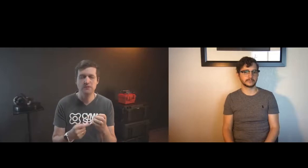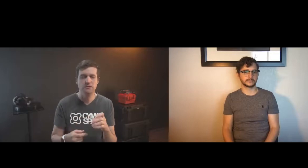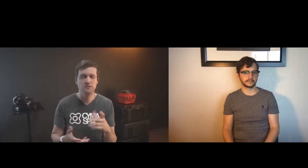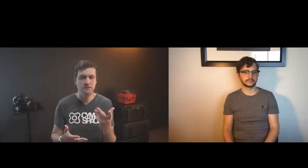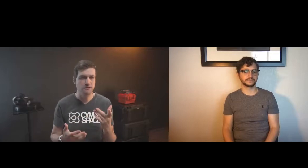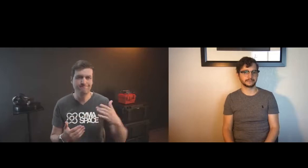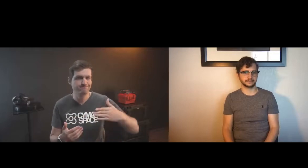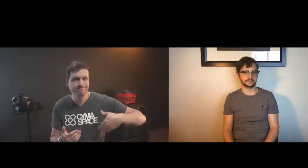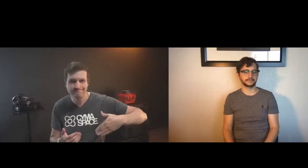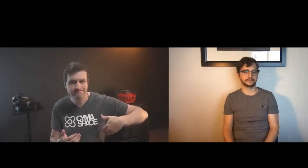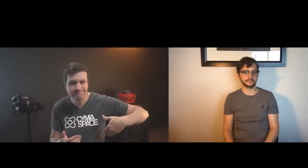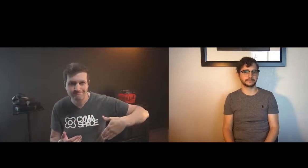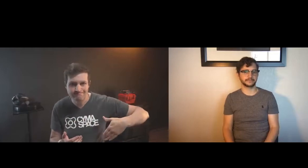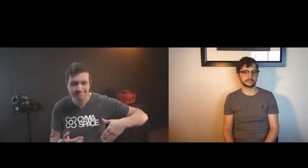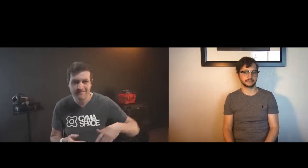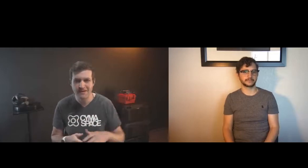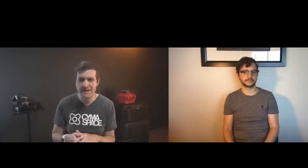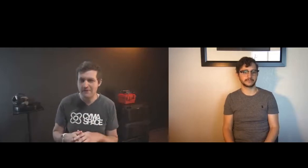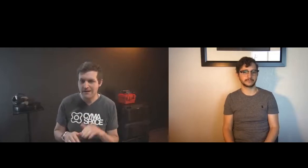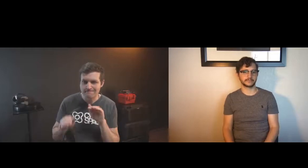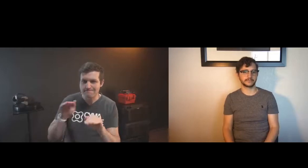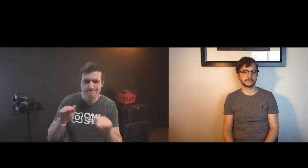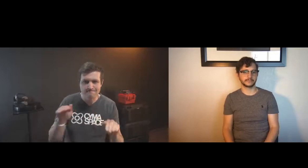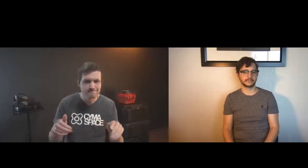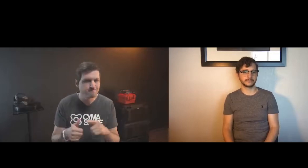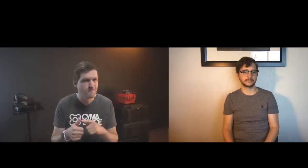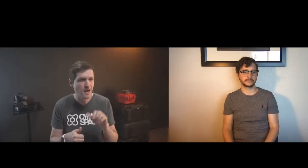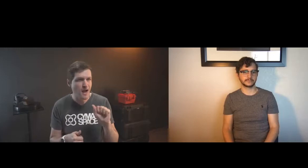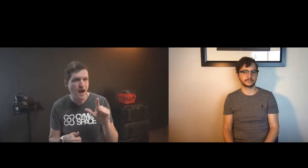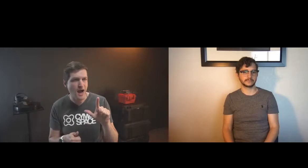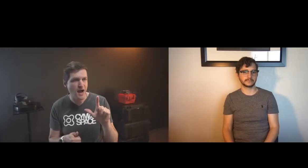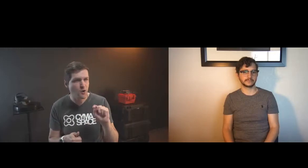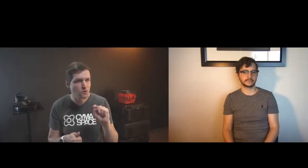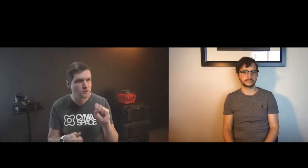communication in the vr environments is also not available yet